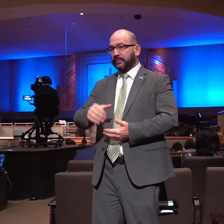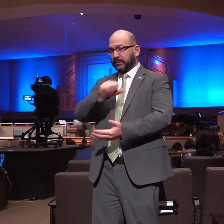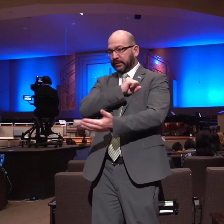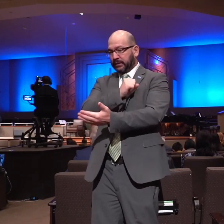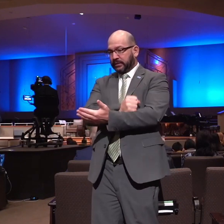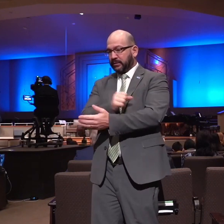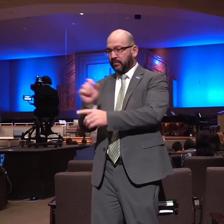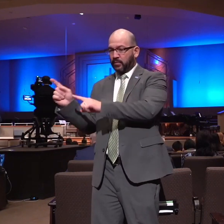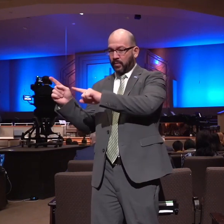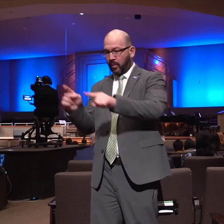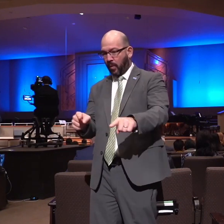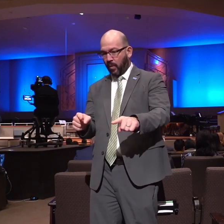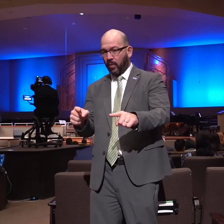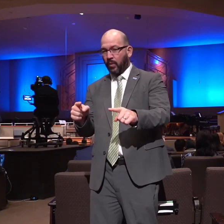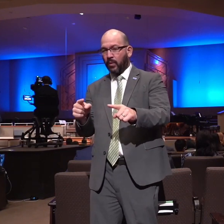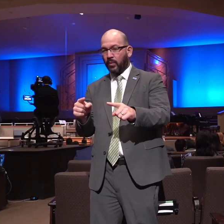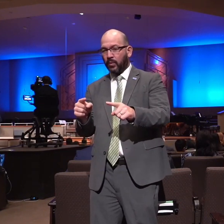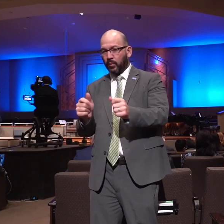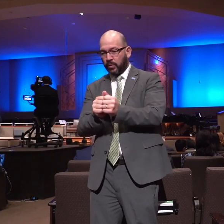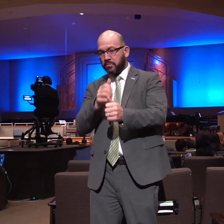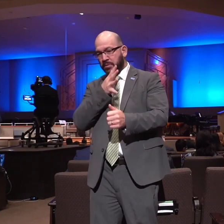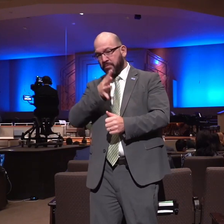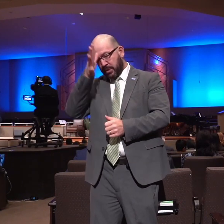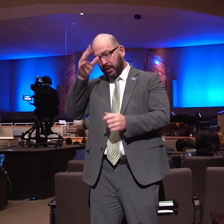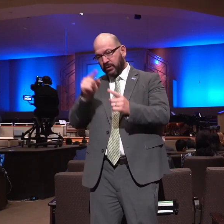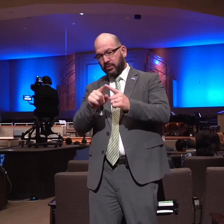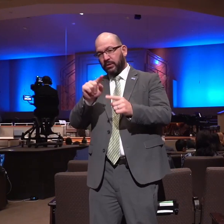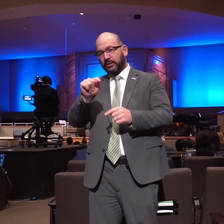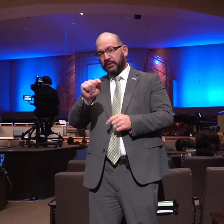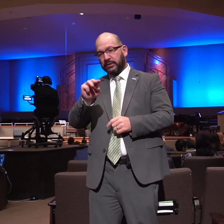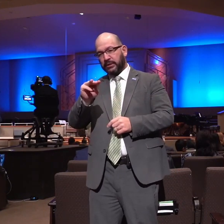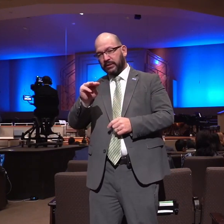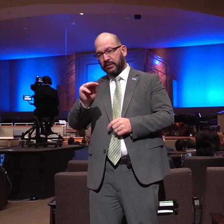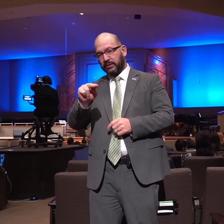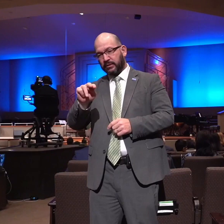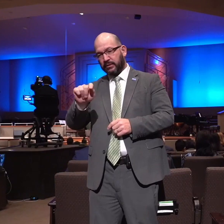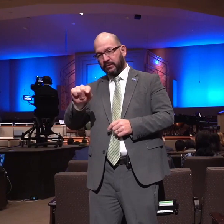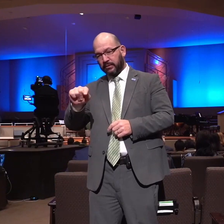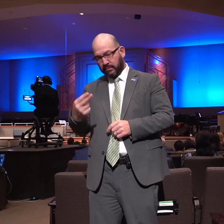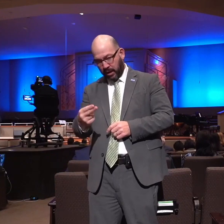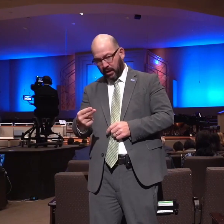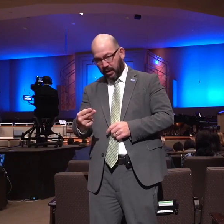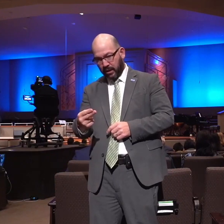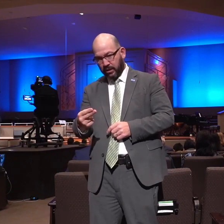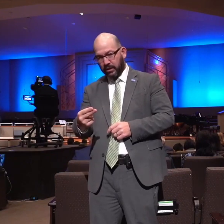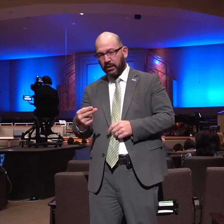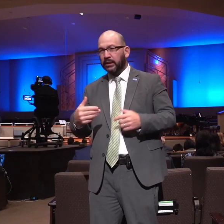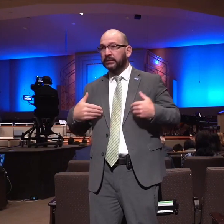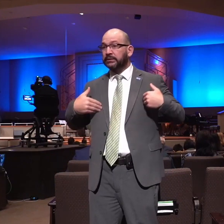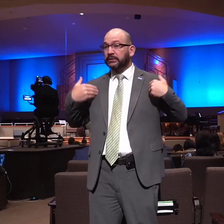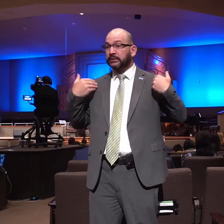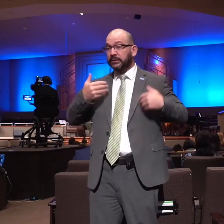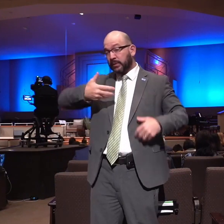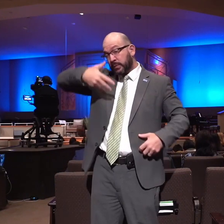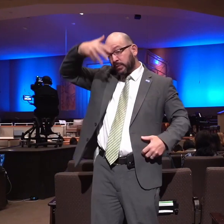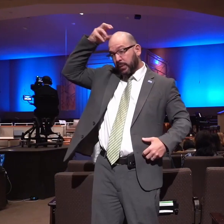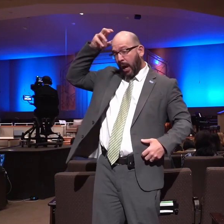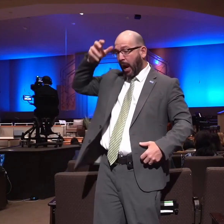father and his mother to Timnath and came to the vineyards of Timnath and behold a young lion roared against him now